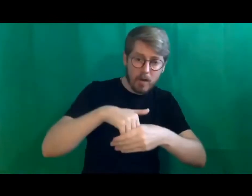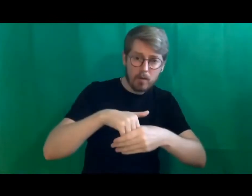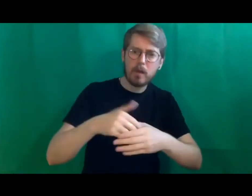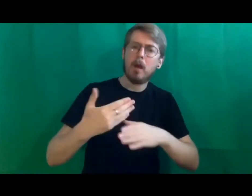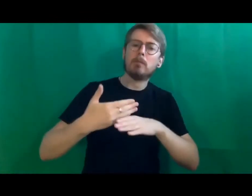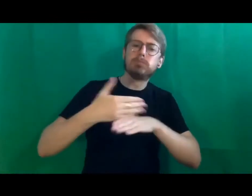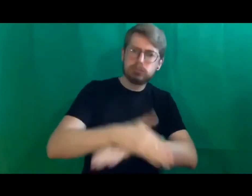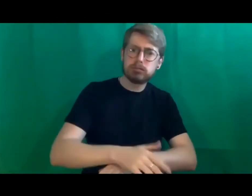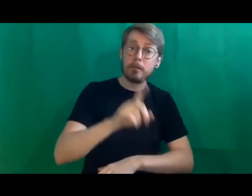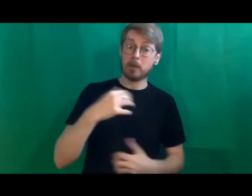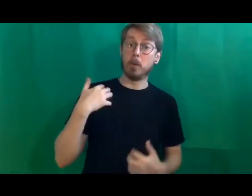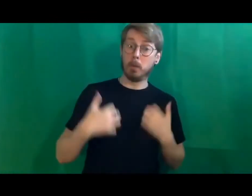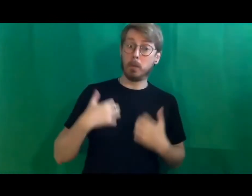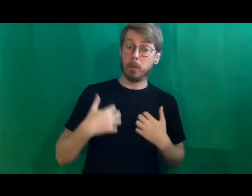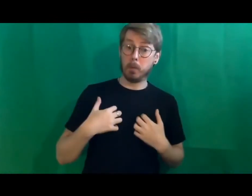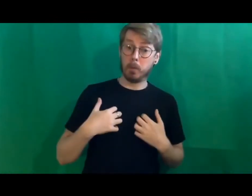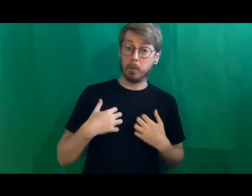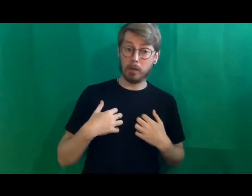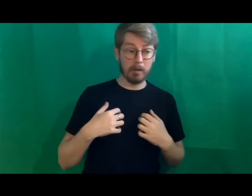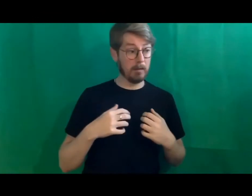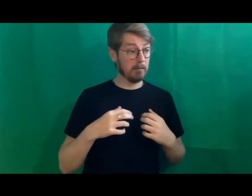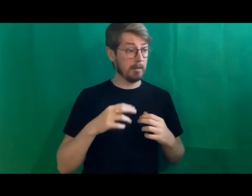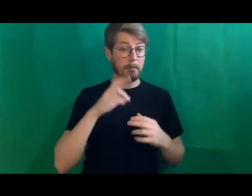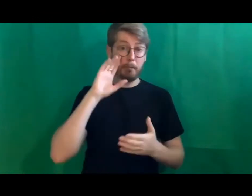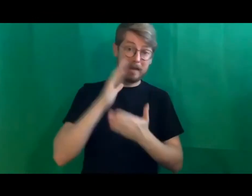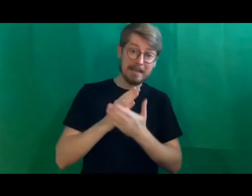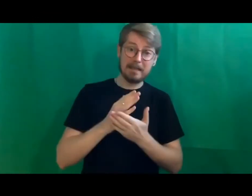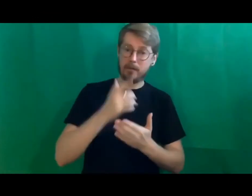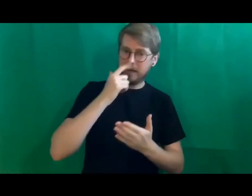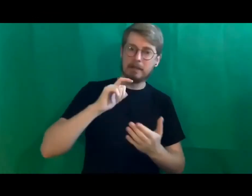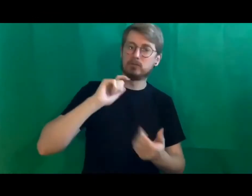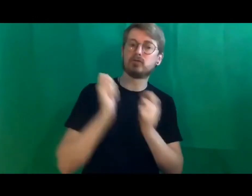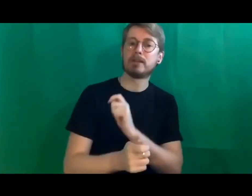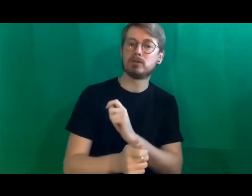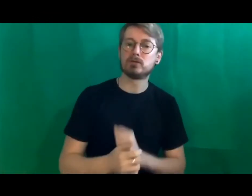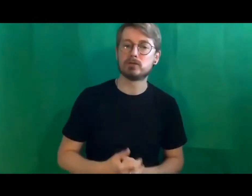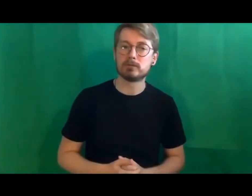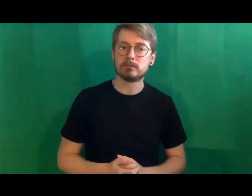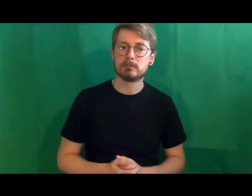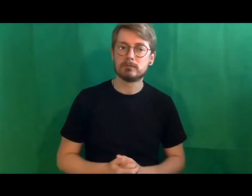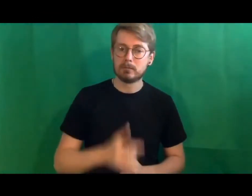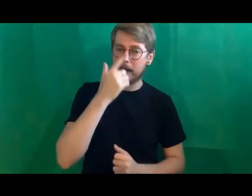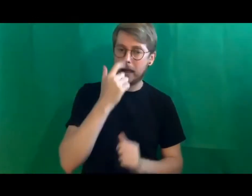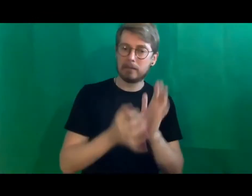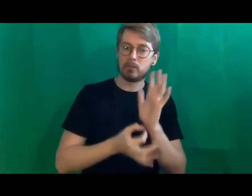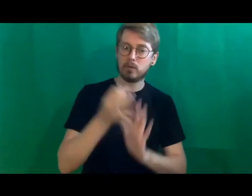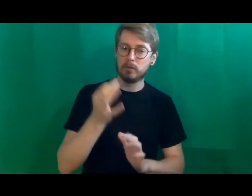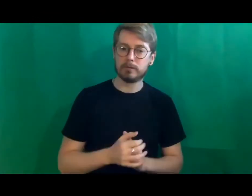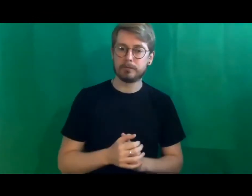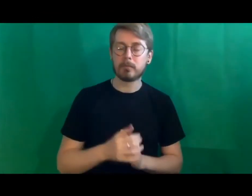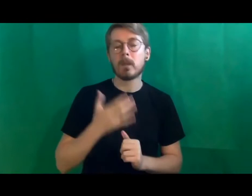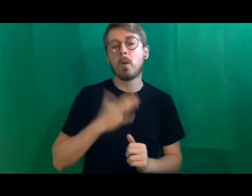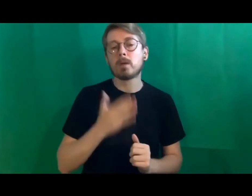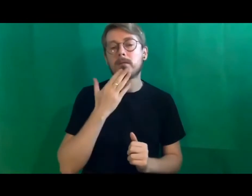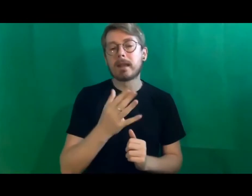really believe in in the fact that our industry can be better very quickly I would just like to thank a couple of people